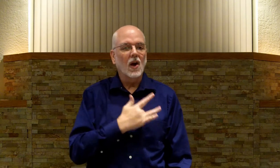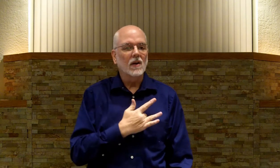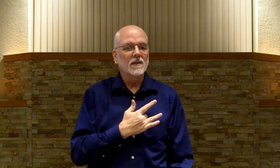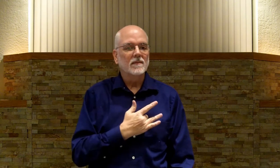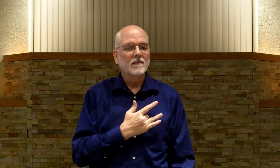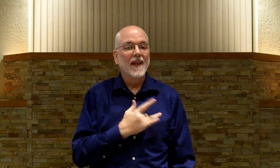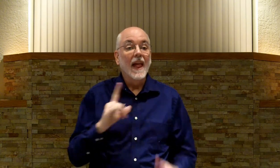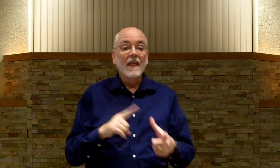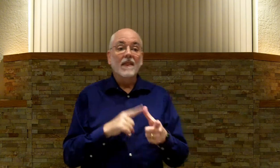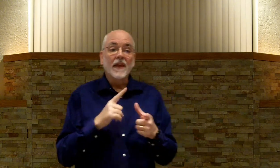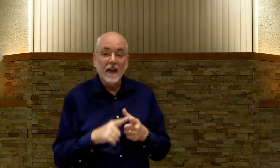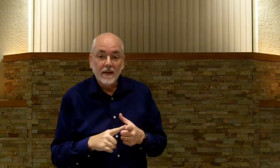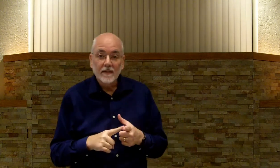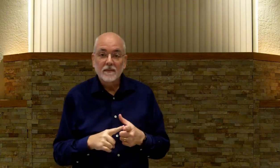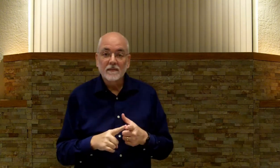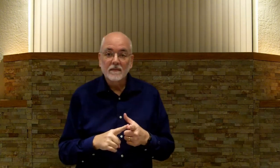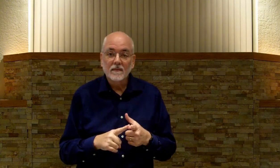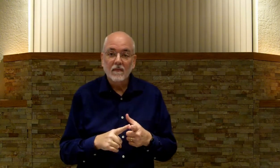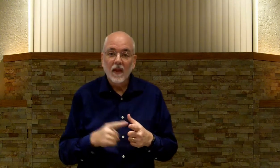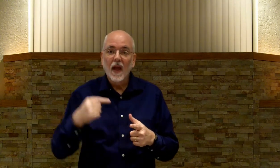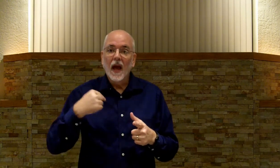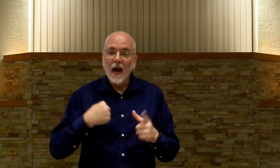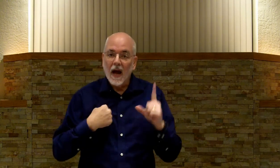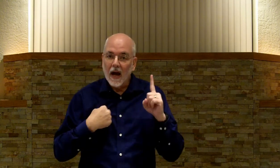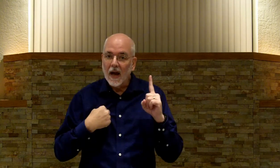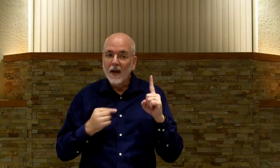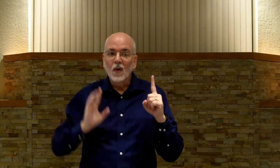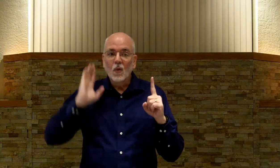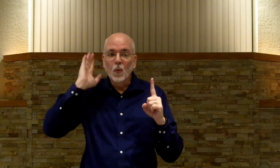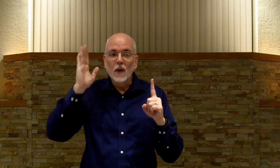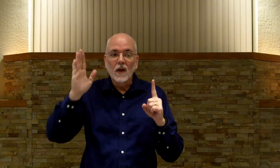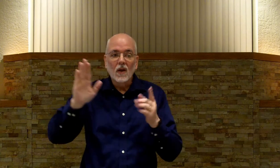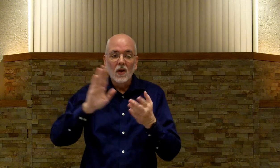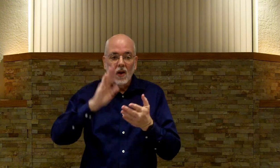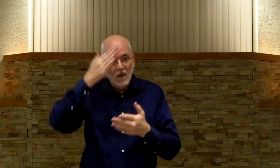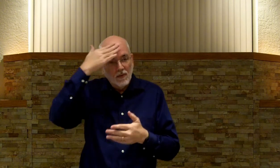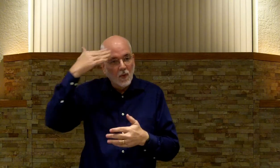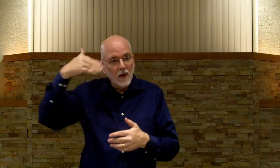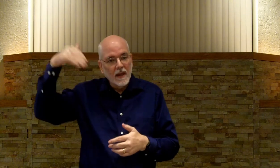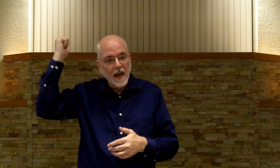Hearts. Then. Then. I. Will. Forget.